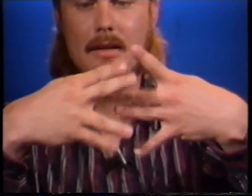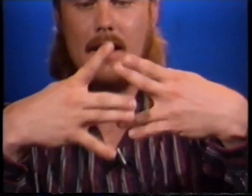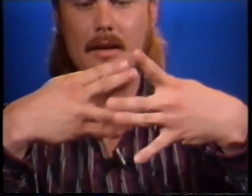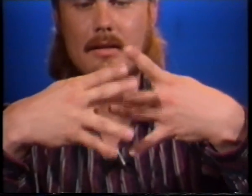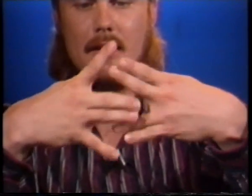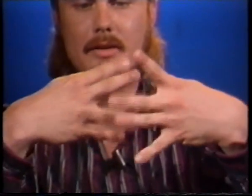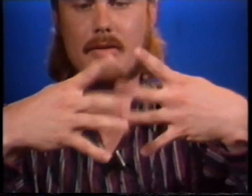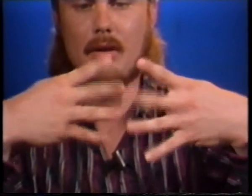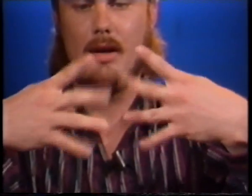Now, let's try